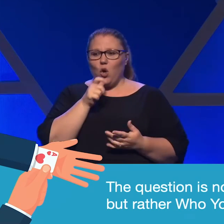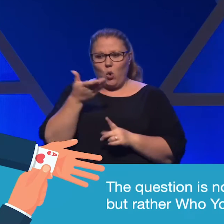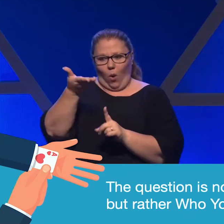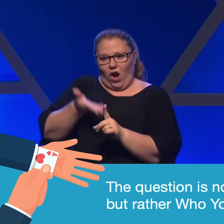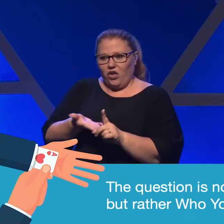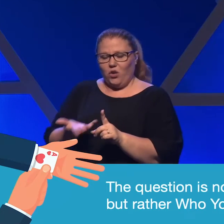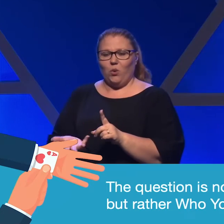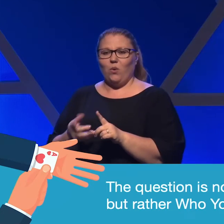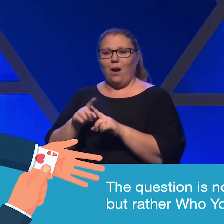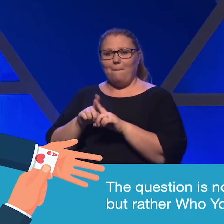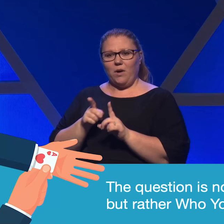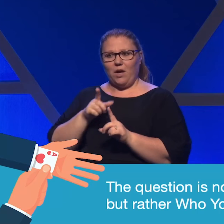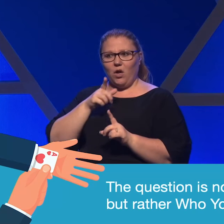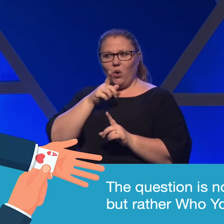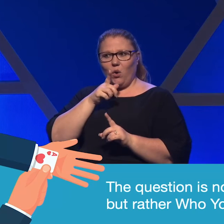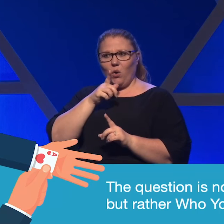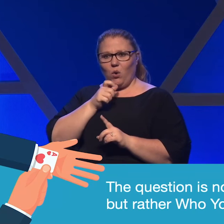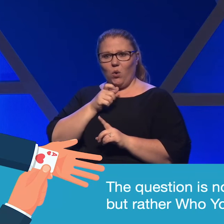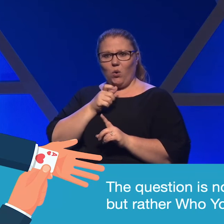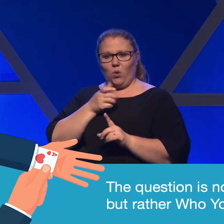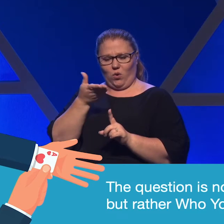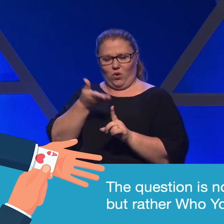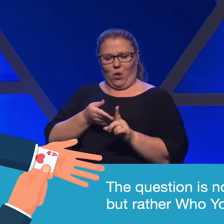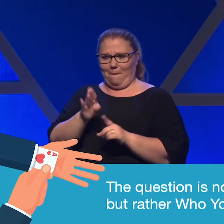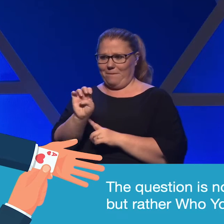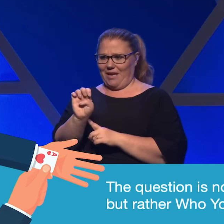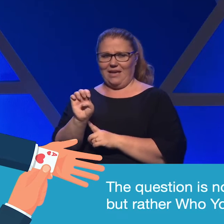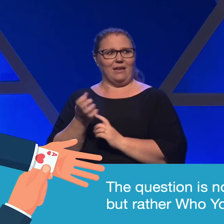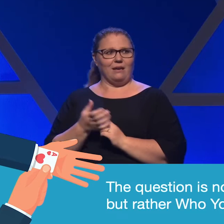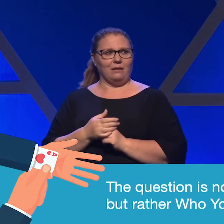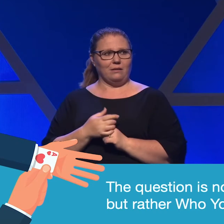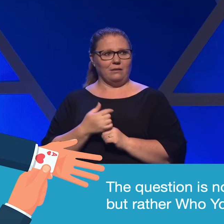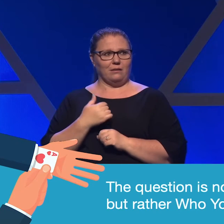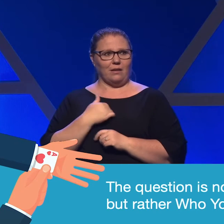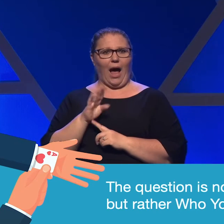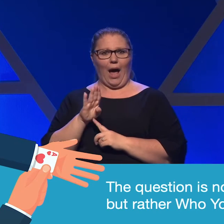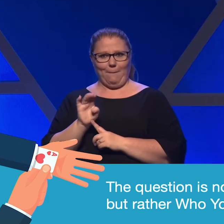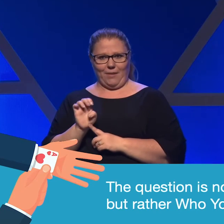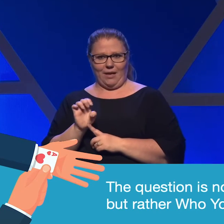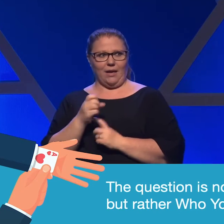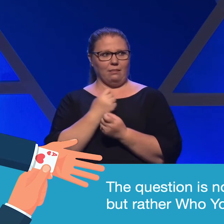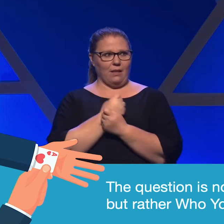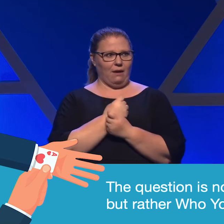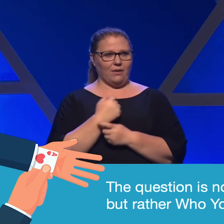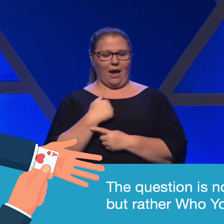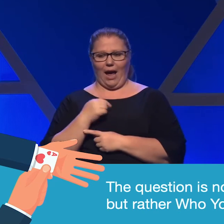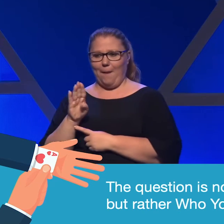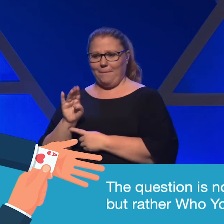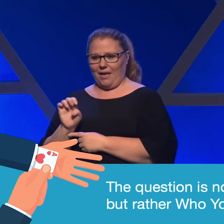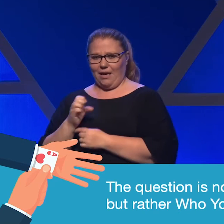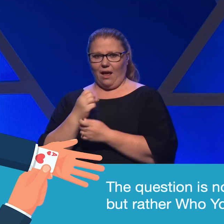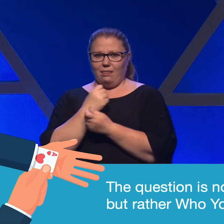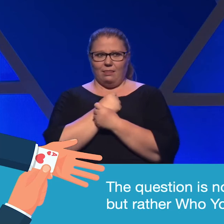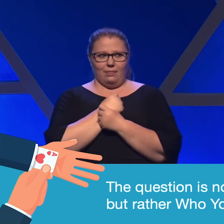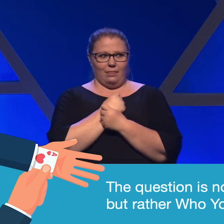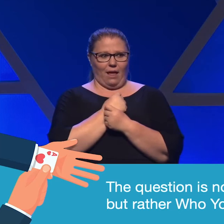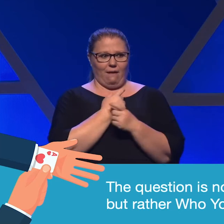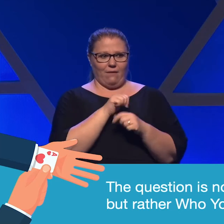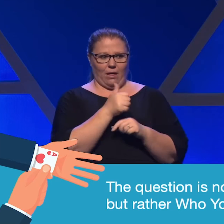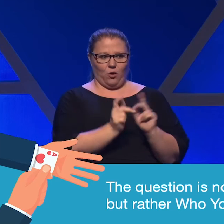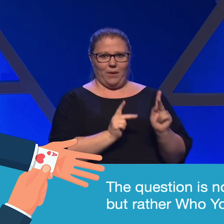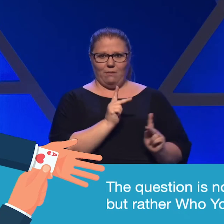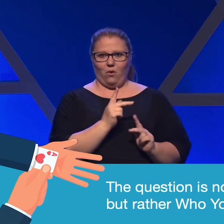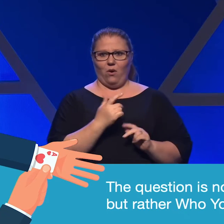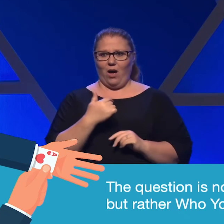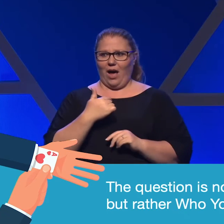But rather who you be. I be loved. I be loving. I be redeemed.